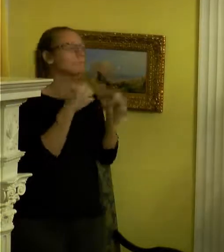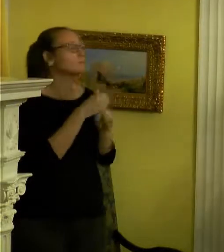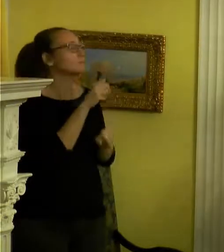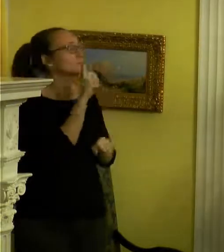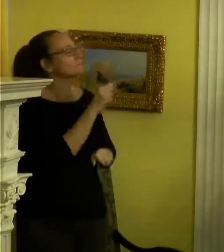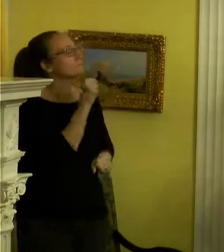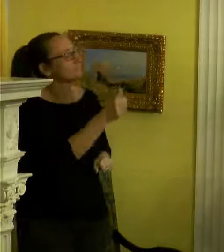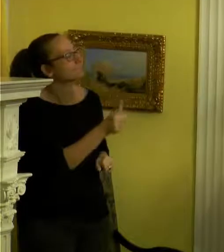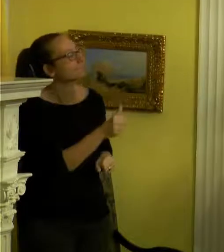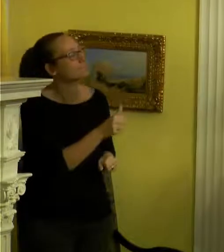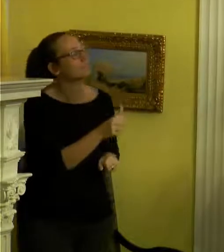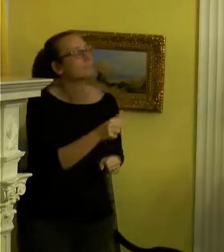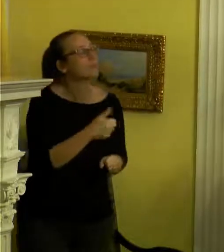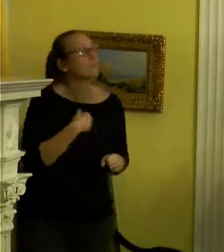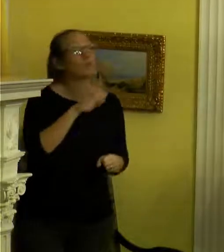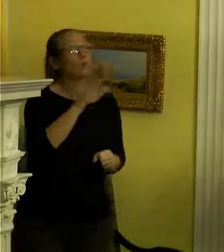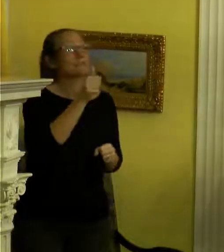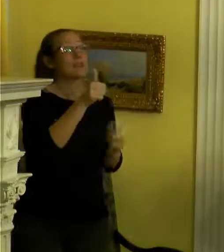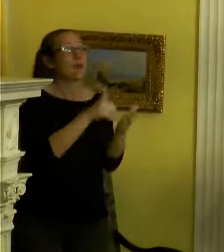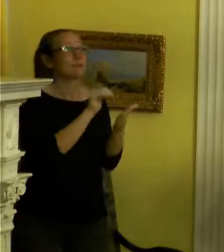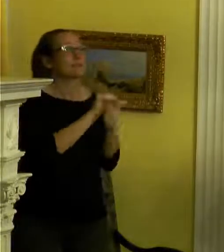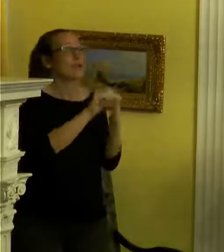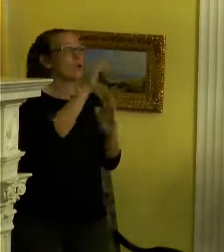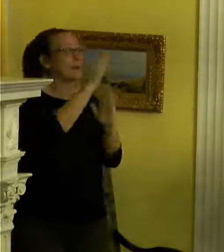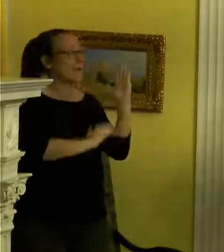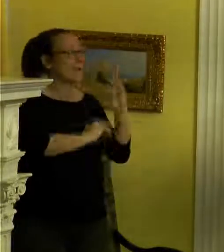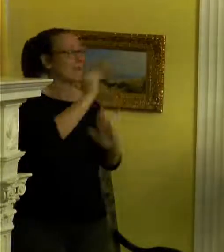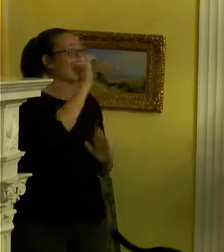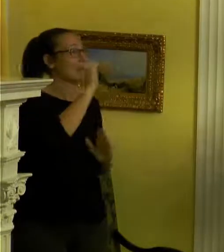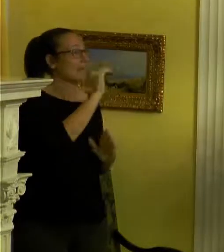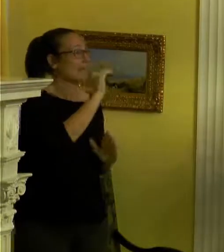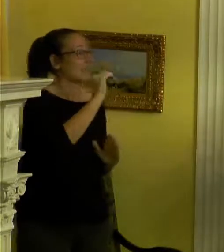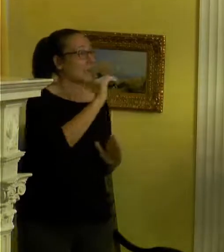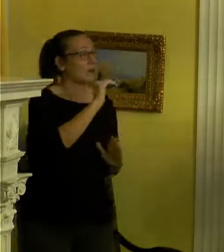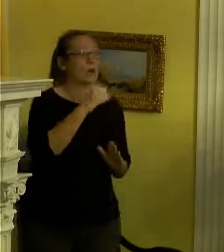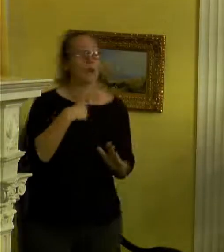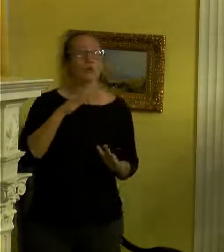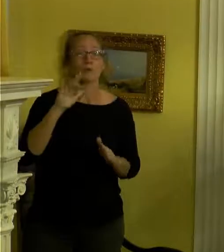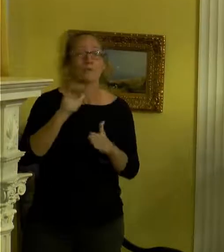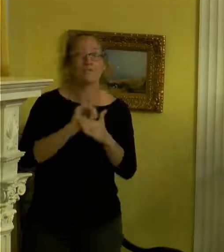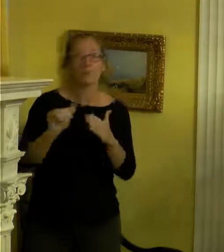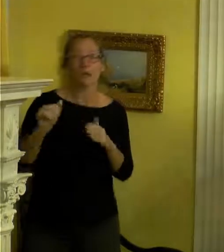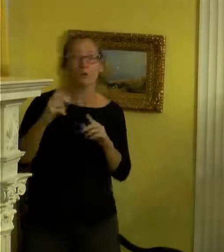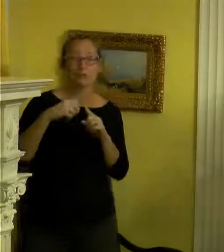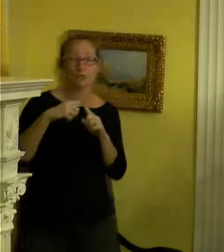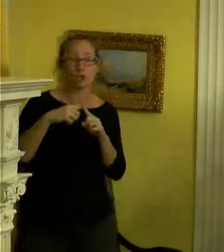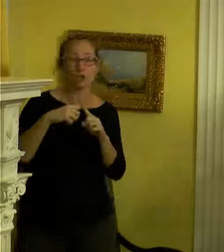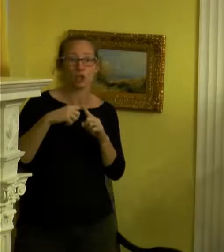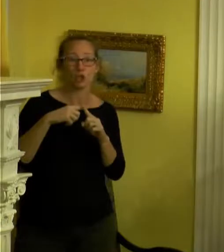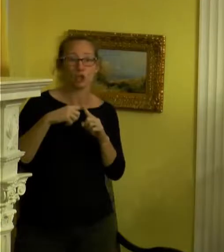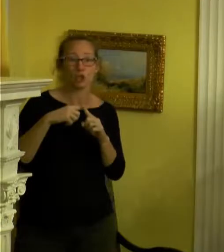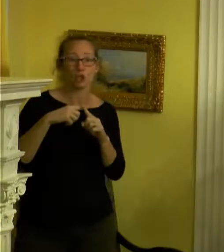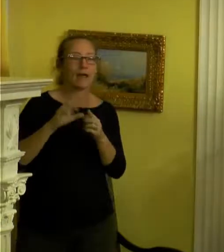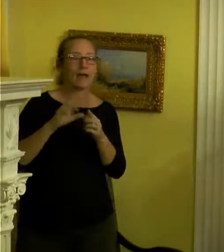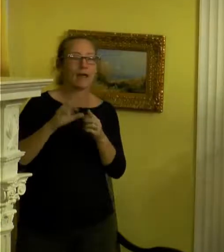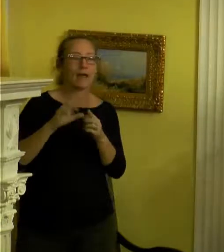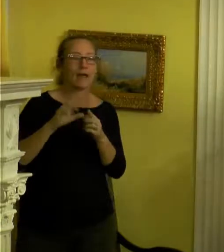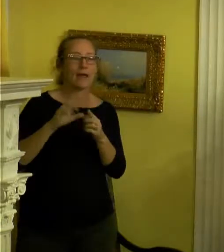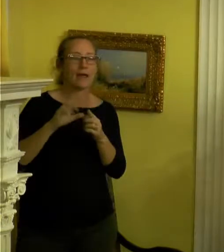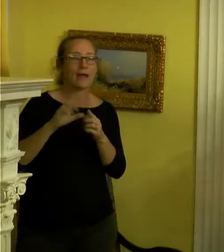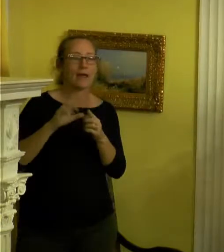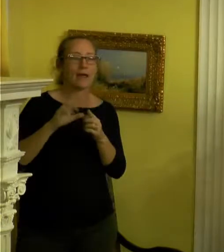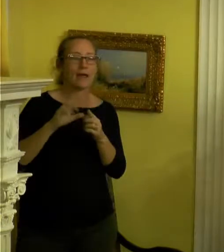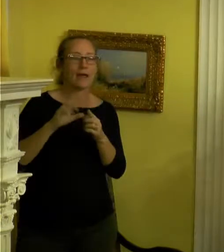aren't, like, taking your, like, $10,000 painting, putting it on a $25 shirt, and devaluing the $10